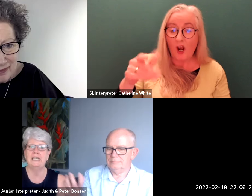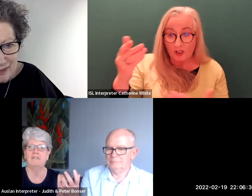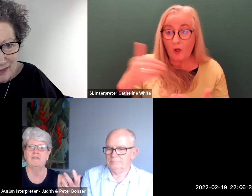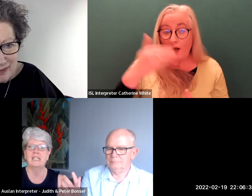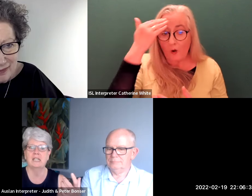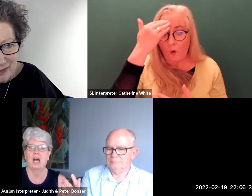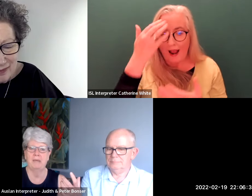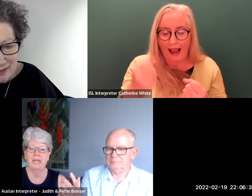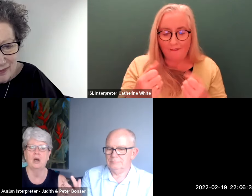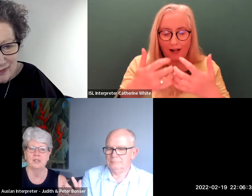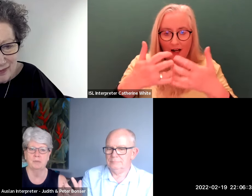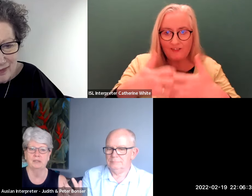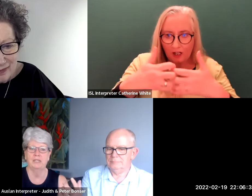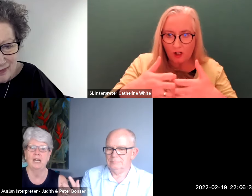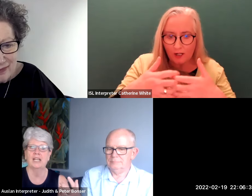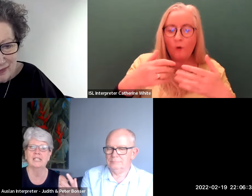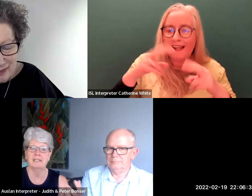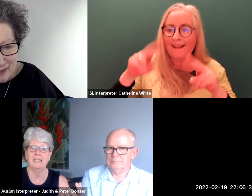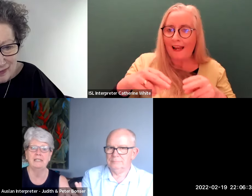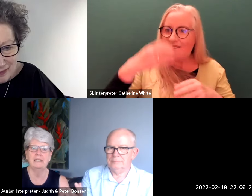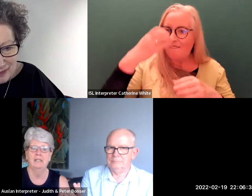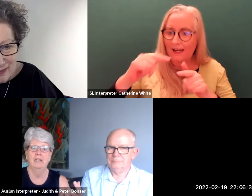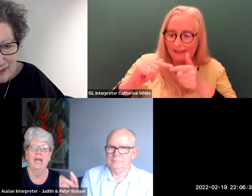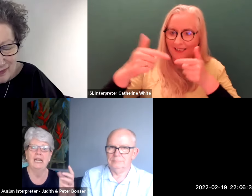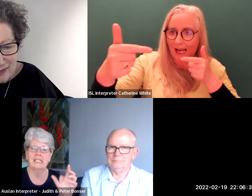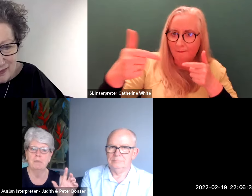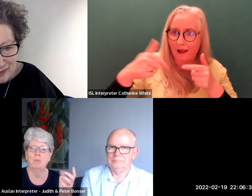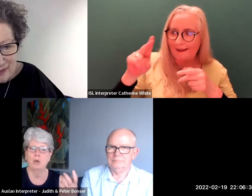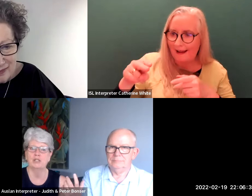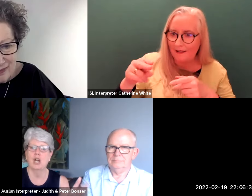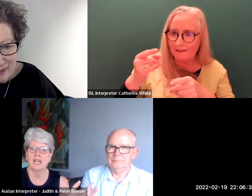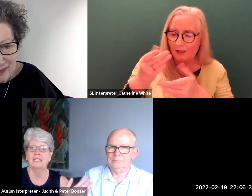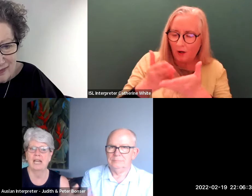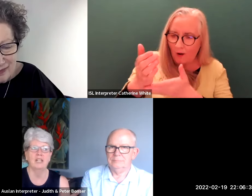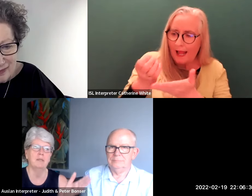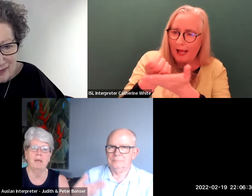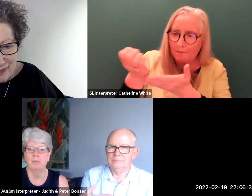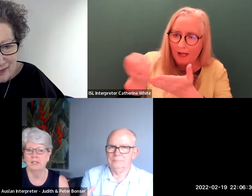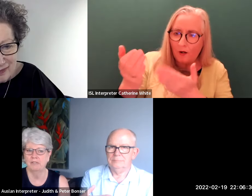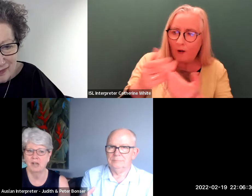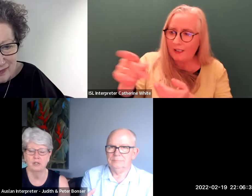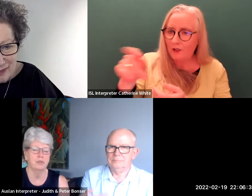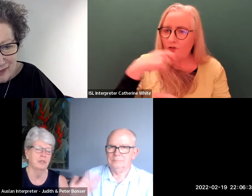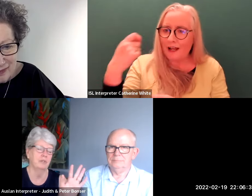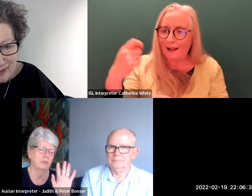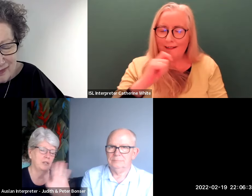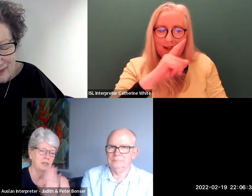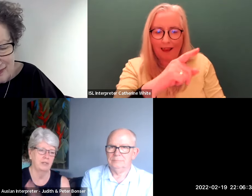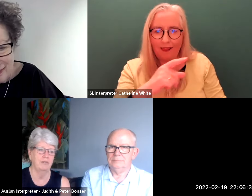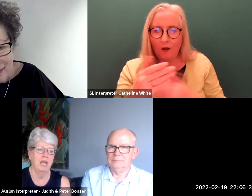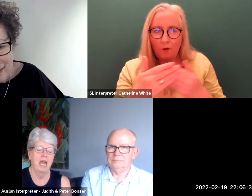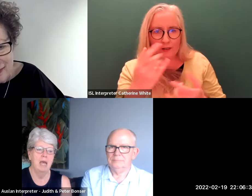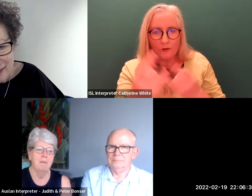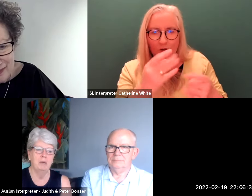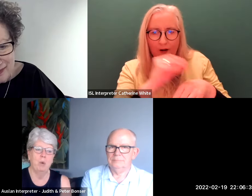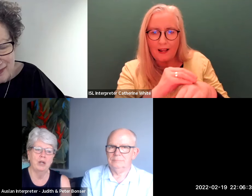at least he can facetime me in a hospital and i can assist and explain what he's trying to say to the people at the front door and all that sort